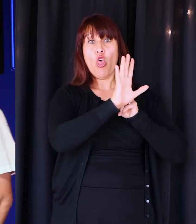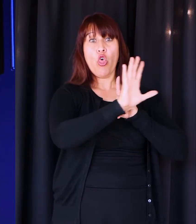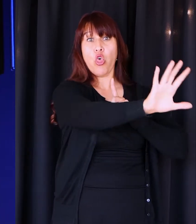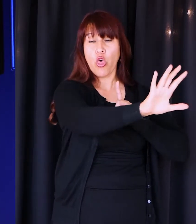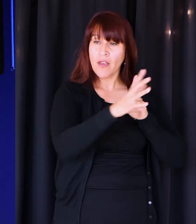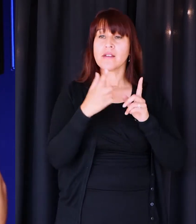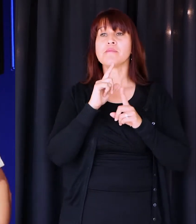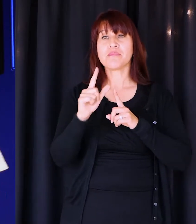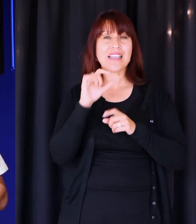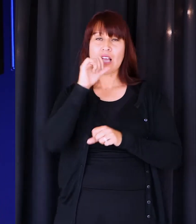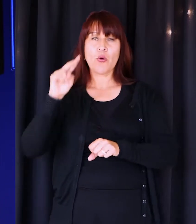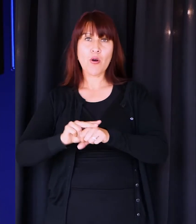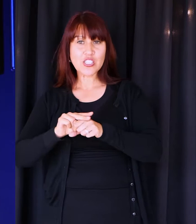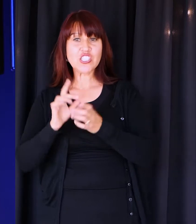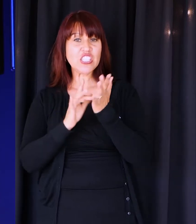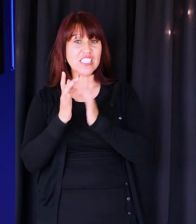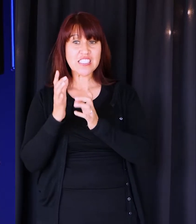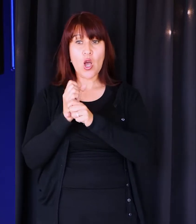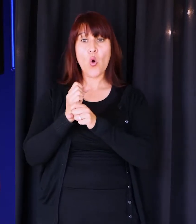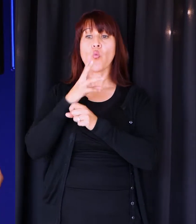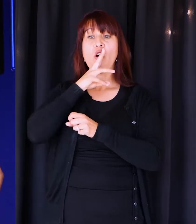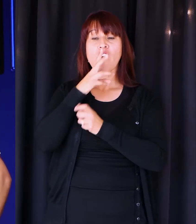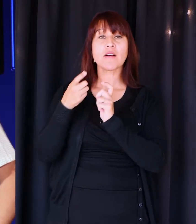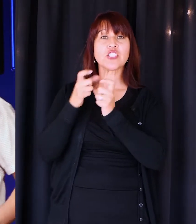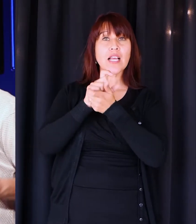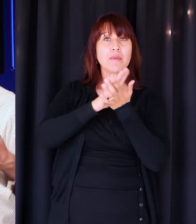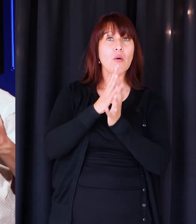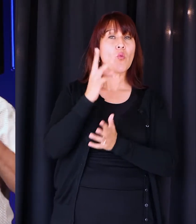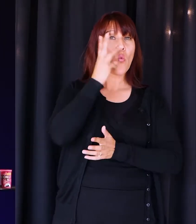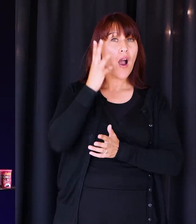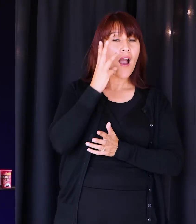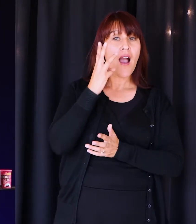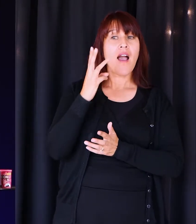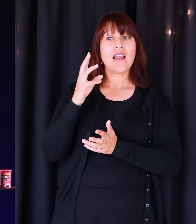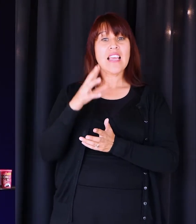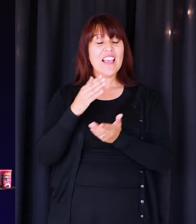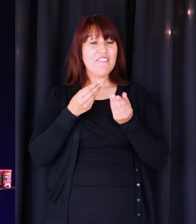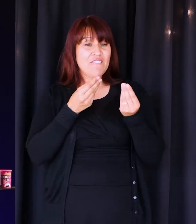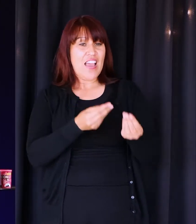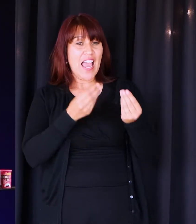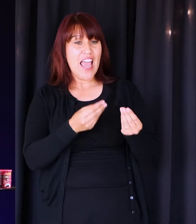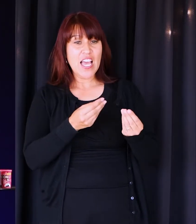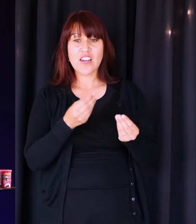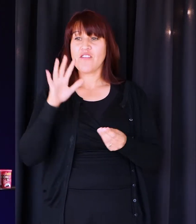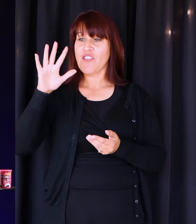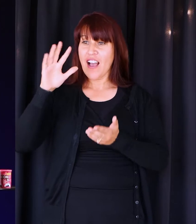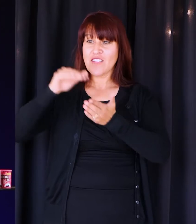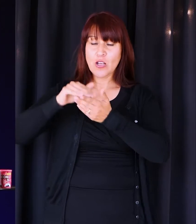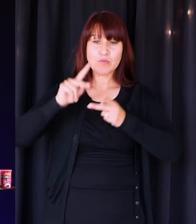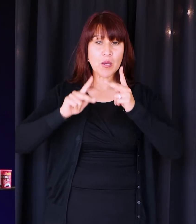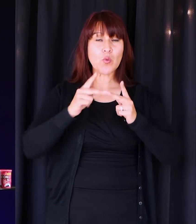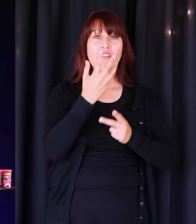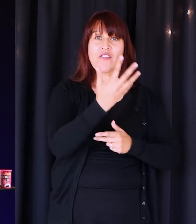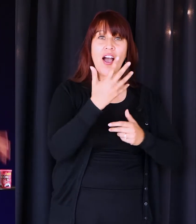water into wine. Not normal. He fed 5,000 with just a few pieces of bread and fish. Not normal. Jesus